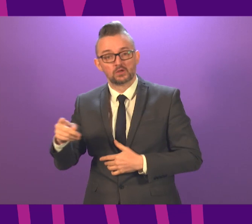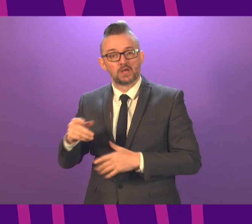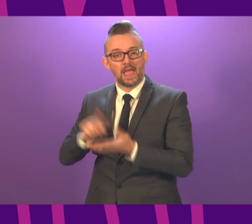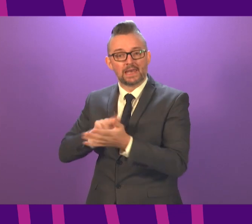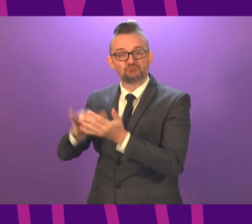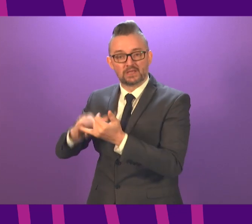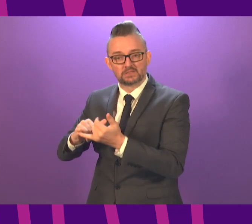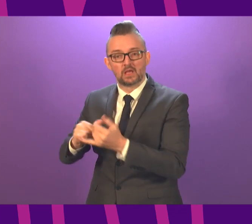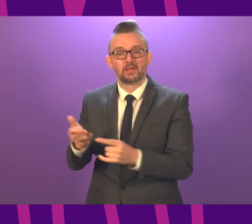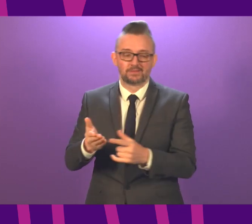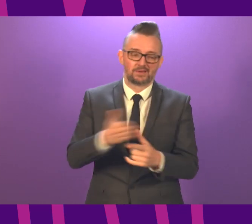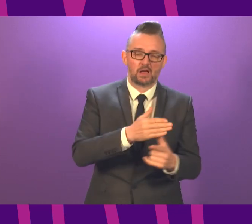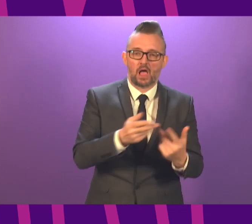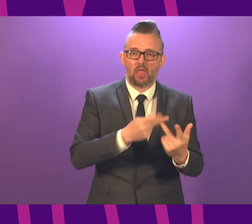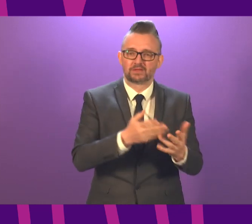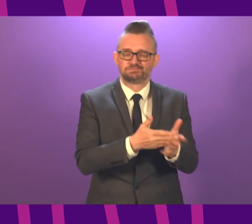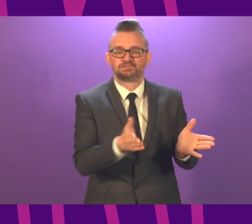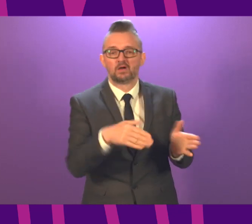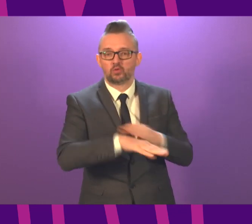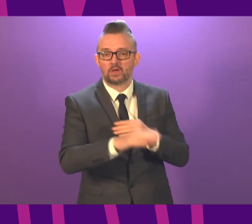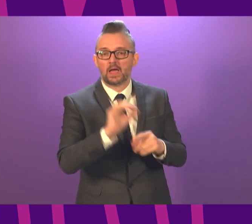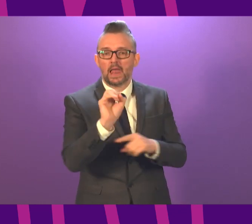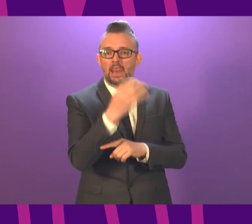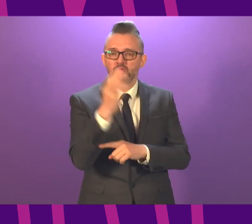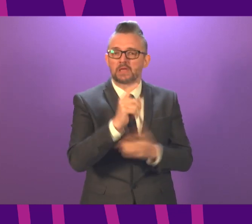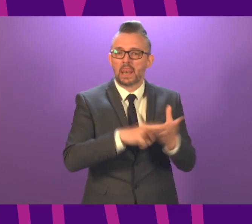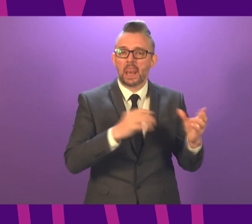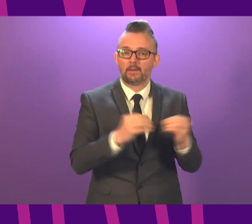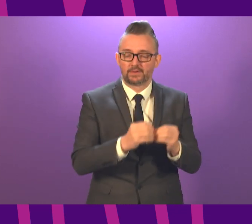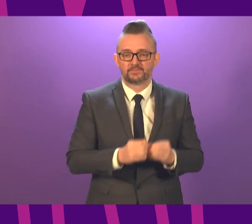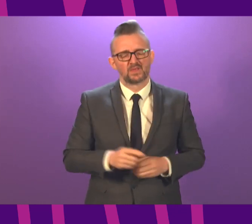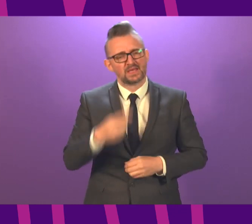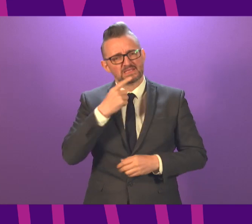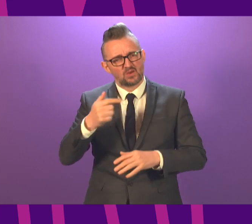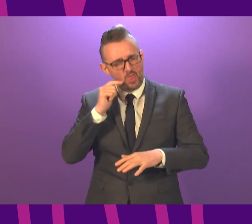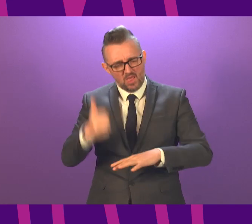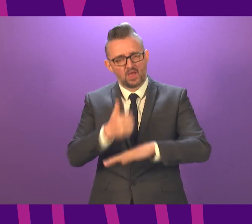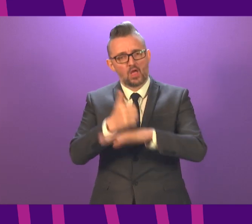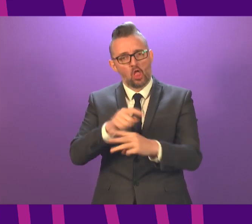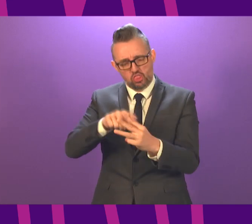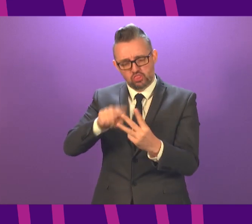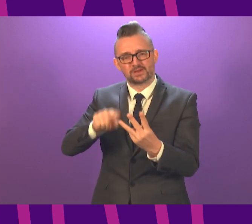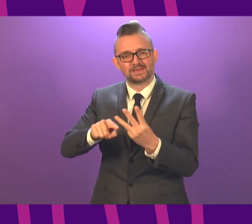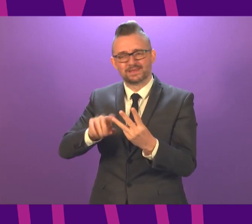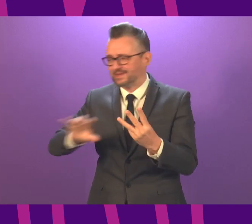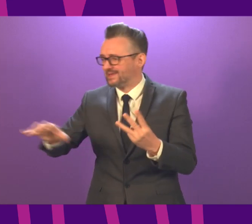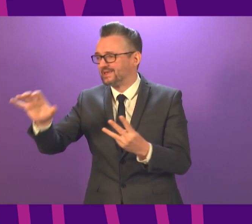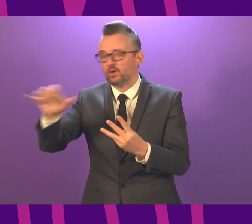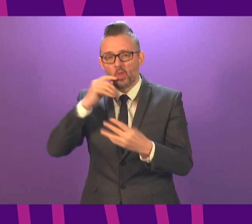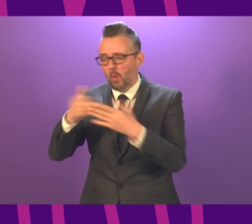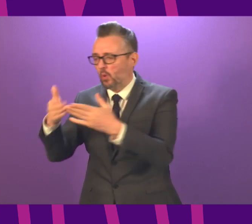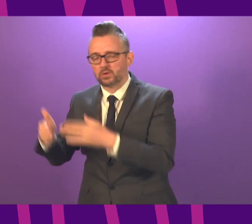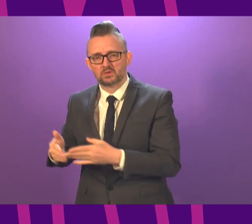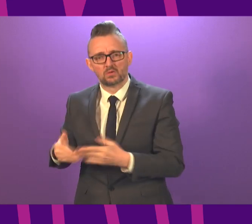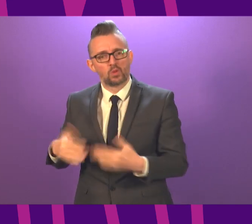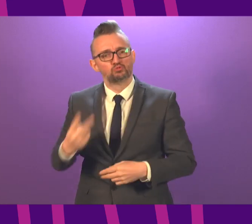by the Lighthouse Labs. She also promised that three regional hubs for testing would be open by the end of December, but so far only two have done